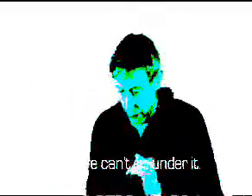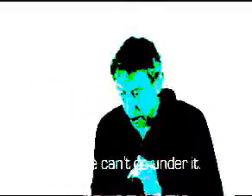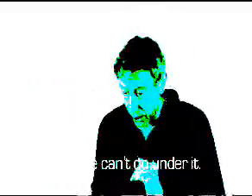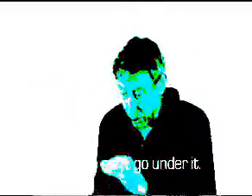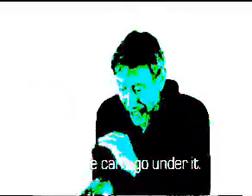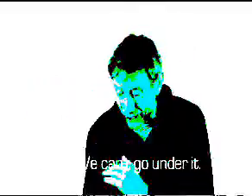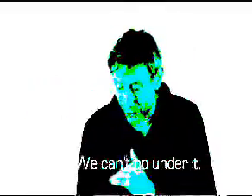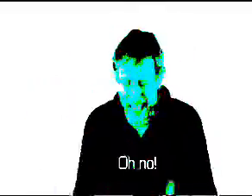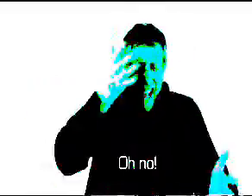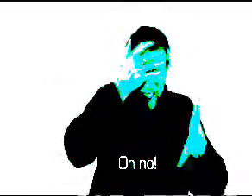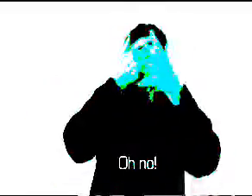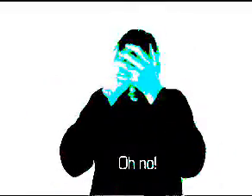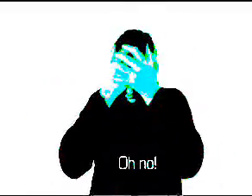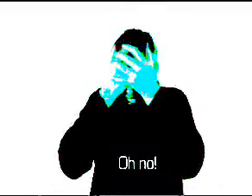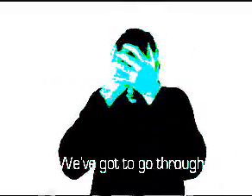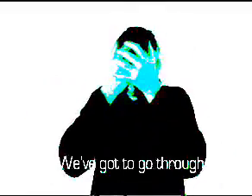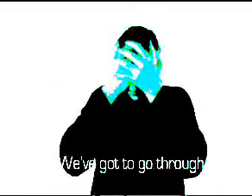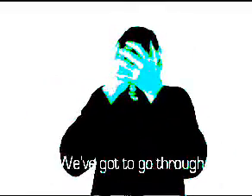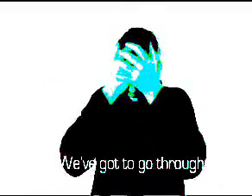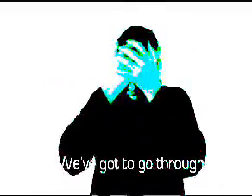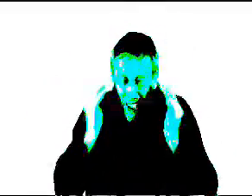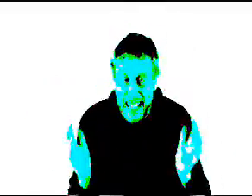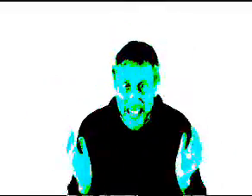The Oh no! We gotta go through it!